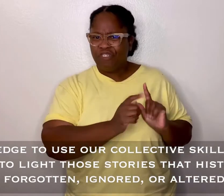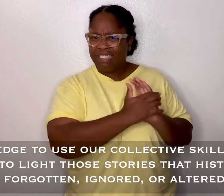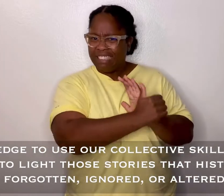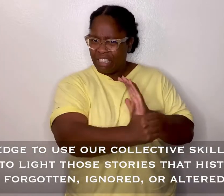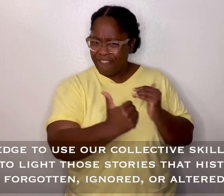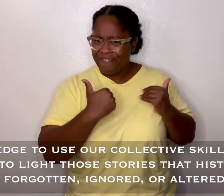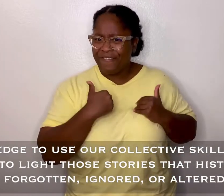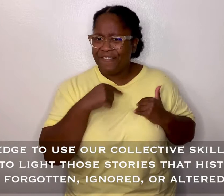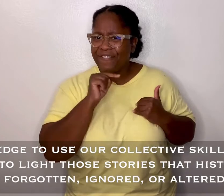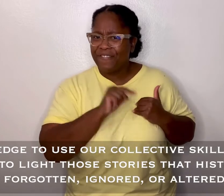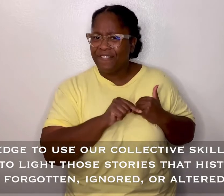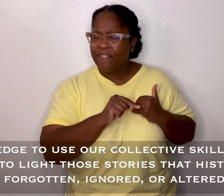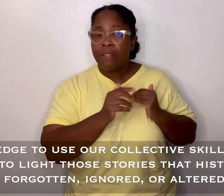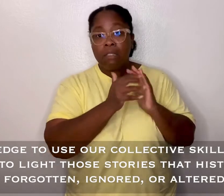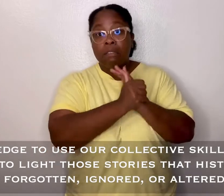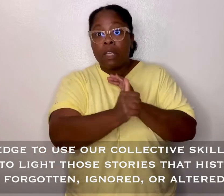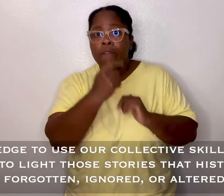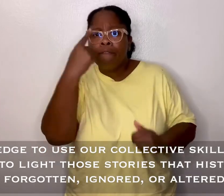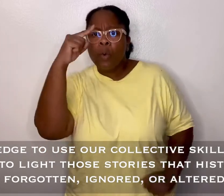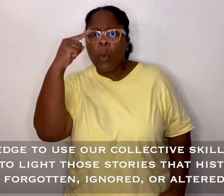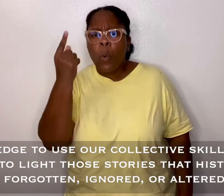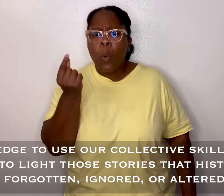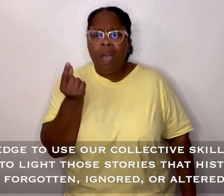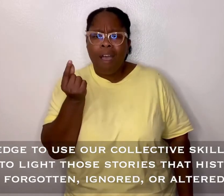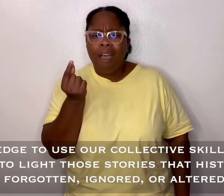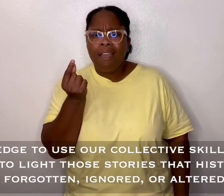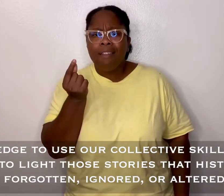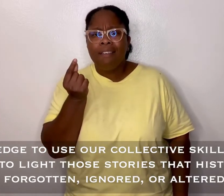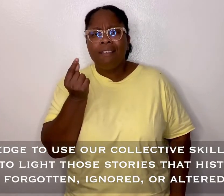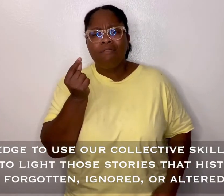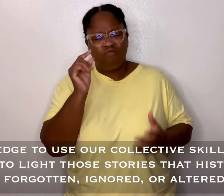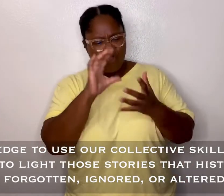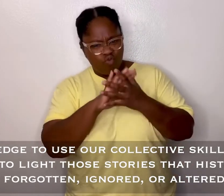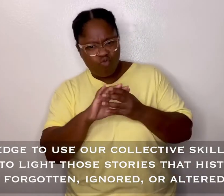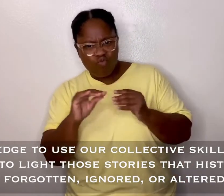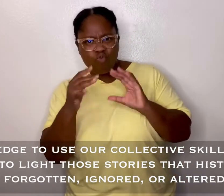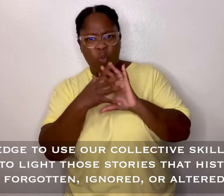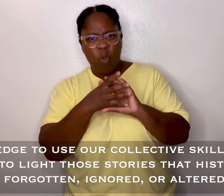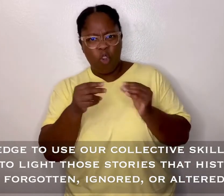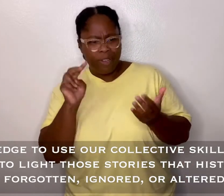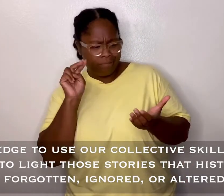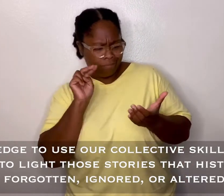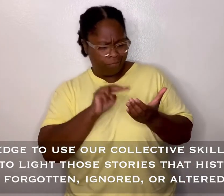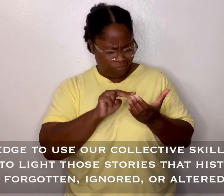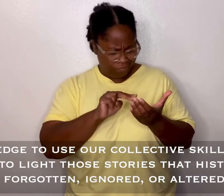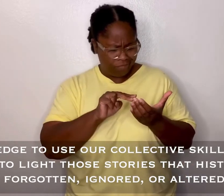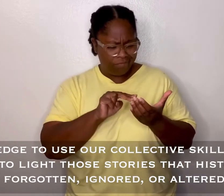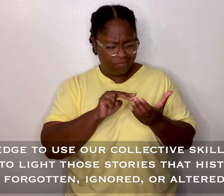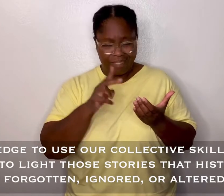collective skill sets to bring to light those stories that history has forgotten, ignored, or altered.